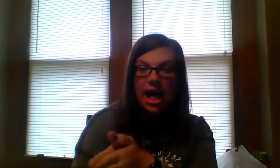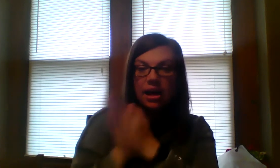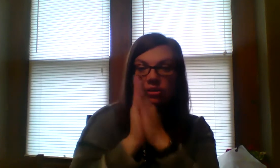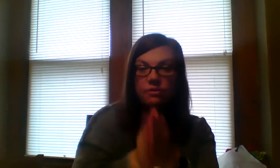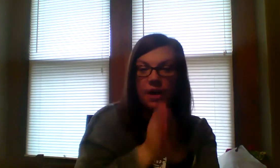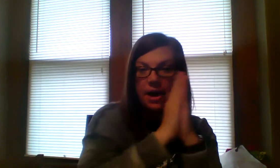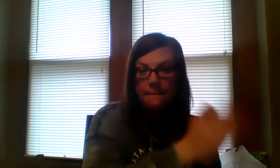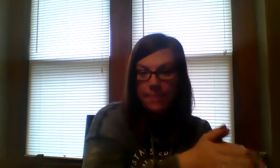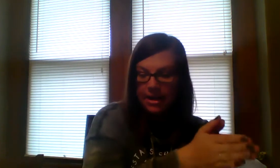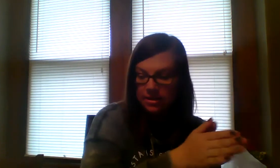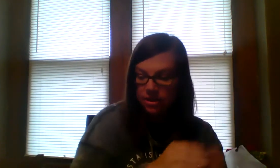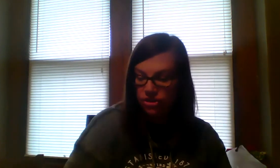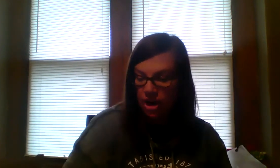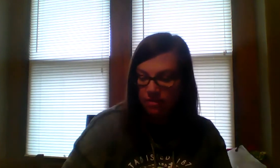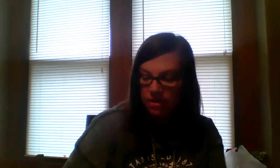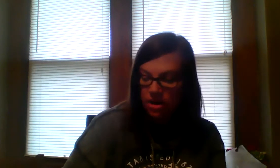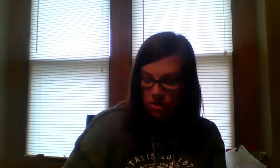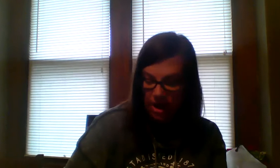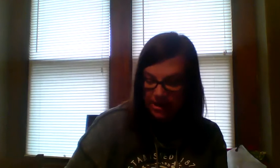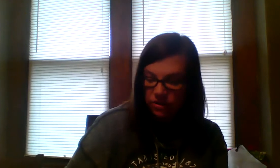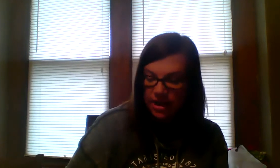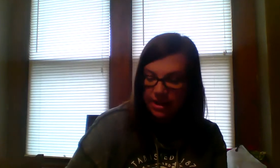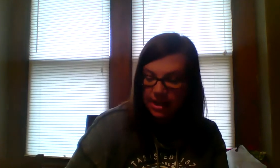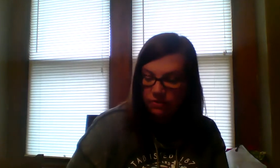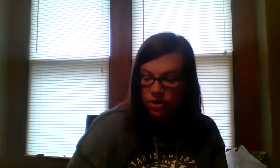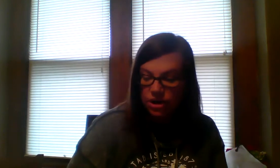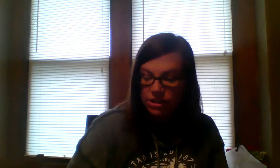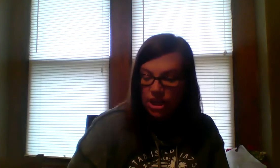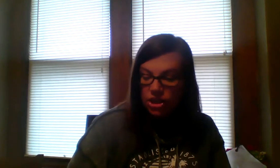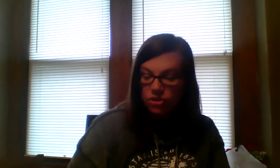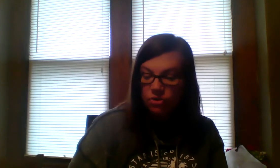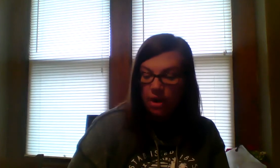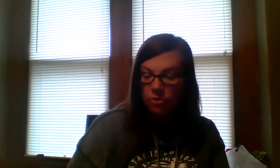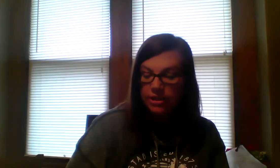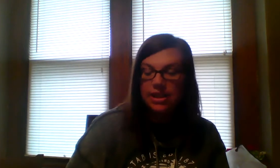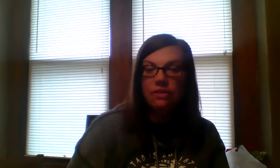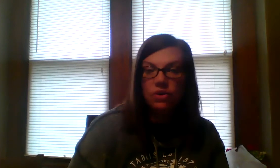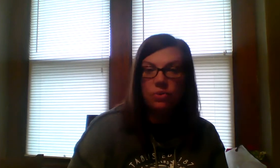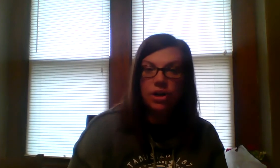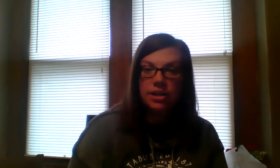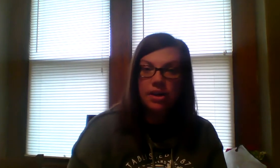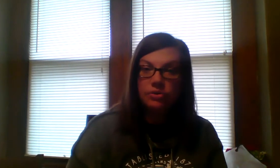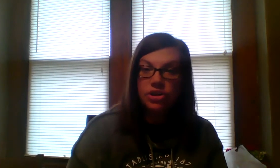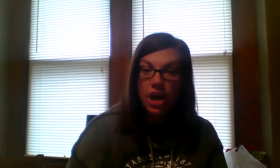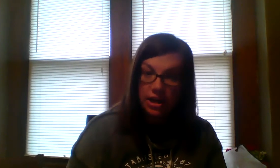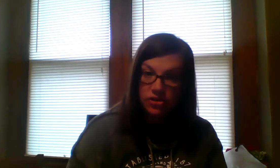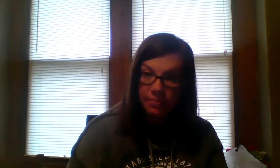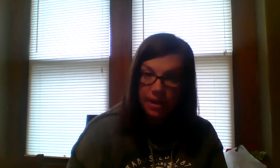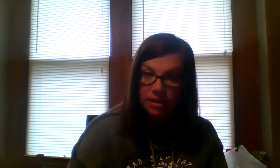Al-ph-a-bend, good job. Okay, so the next set of words. You're, I'm going to give you a word, tell you to change something in the